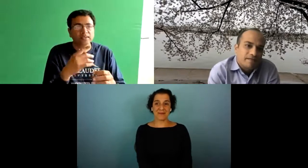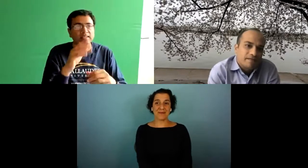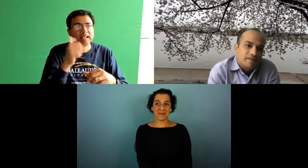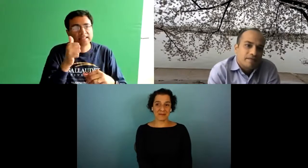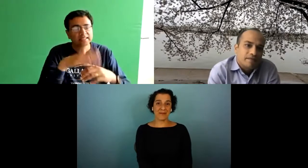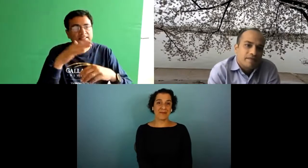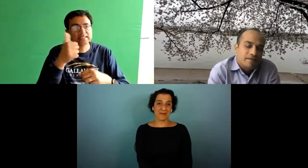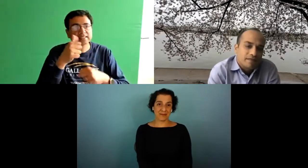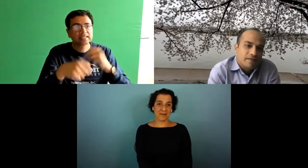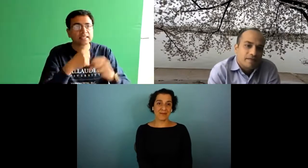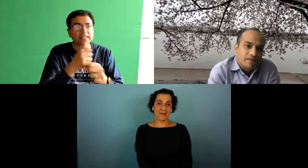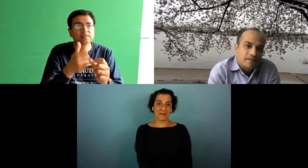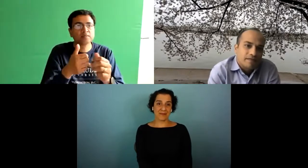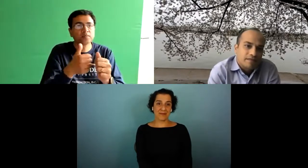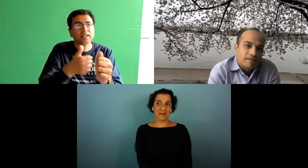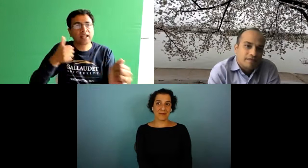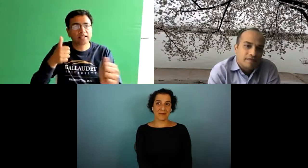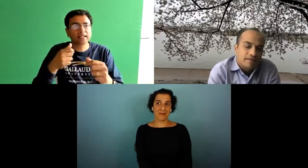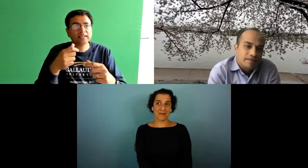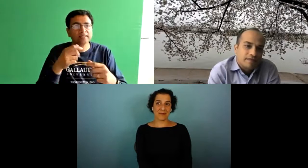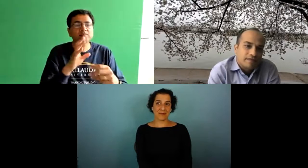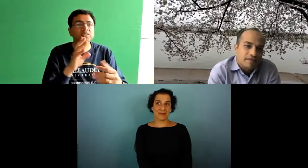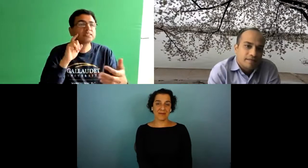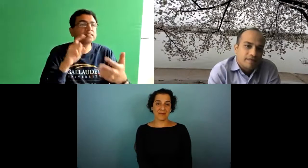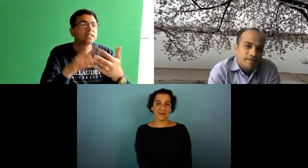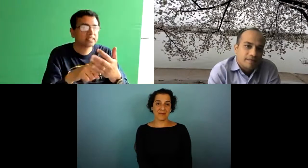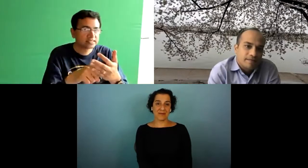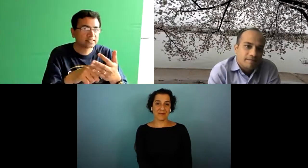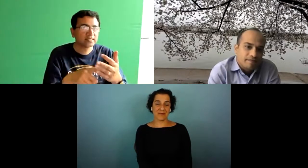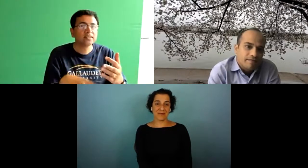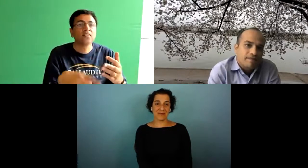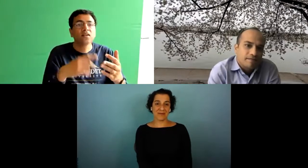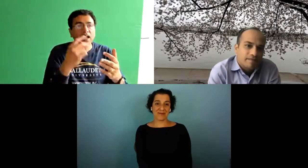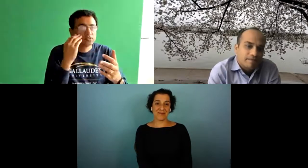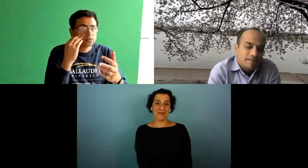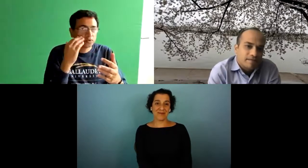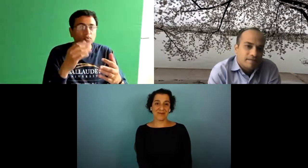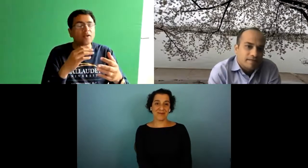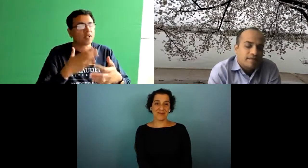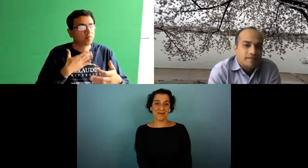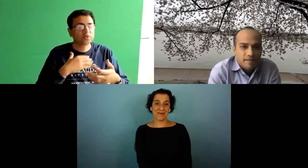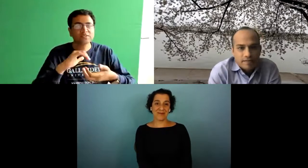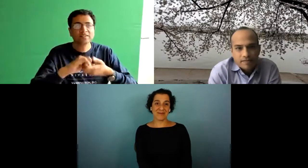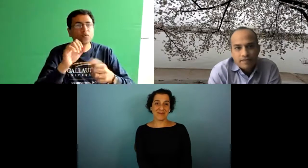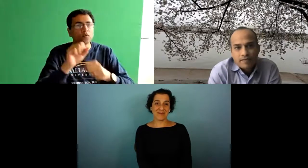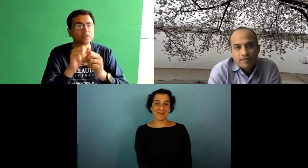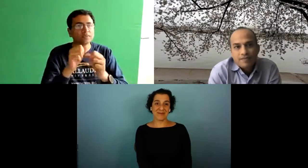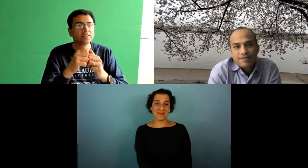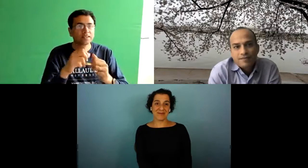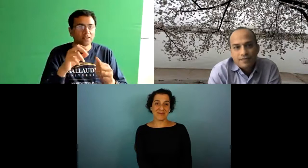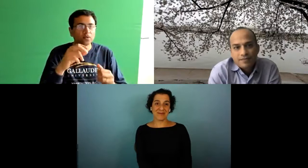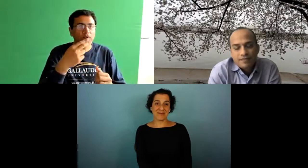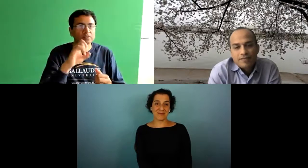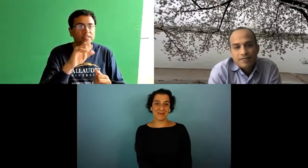least 10 to 20 years um at a minimum because we're at a minimum 10 years behind speech recognition efforts